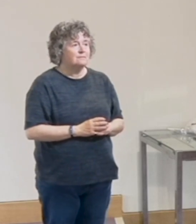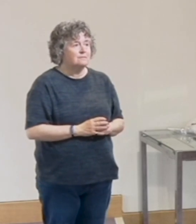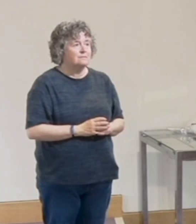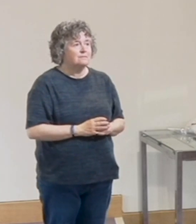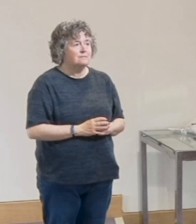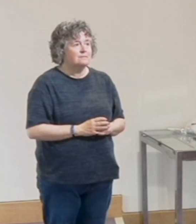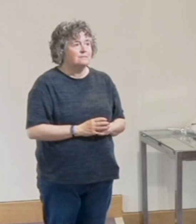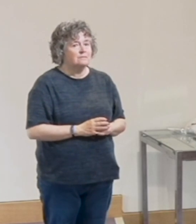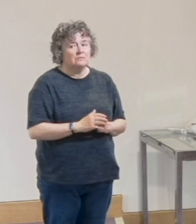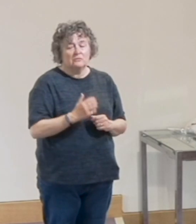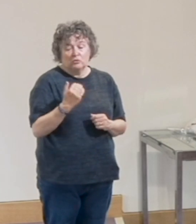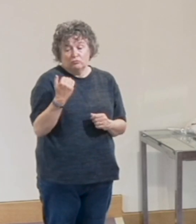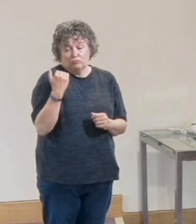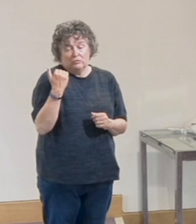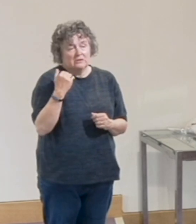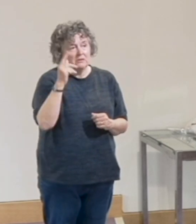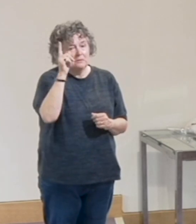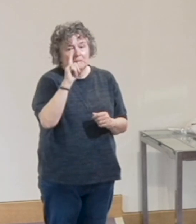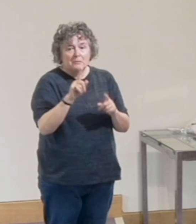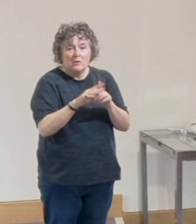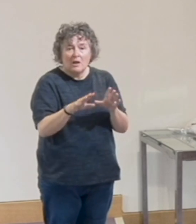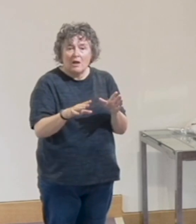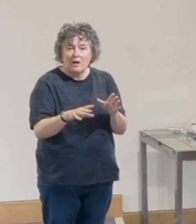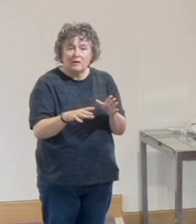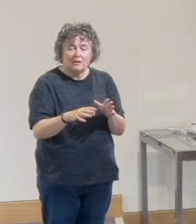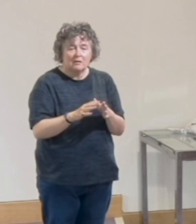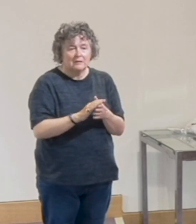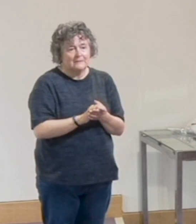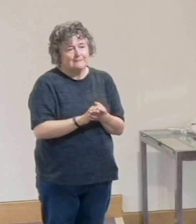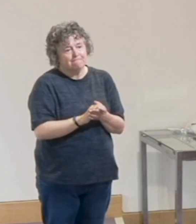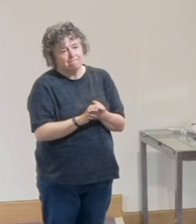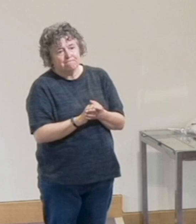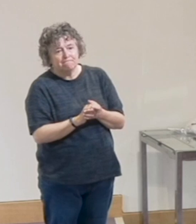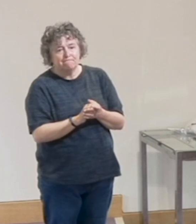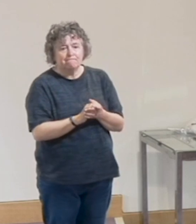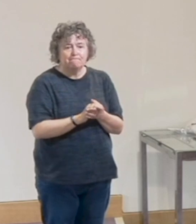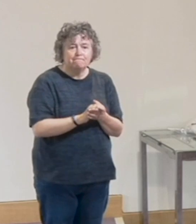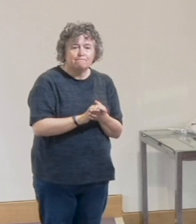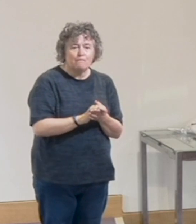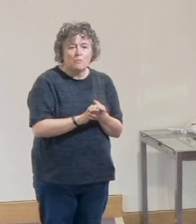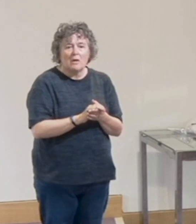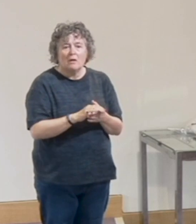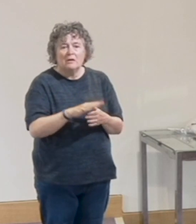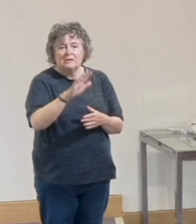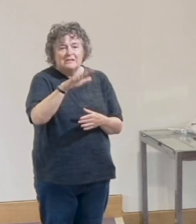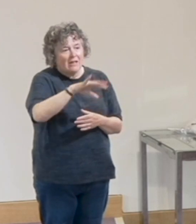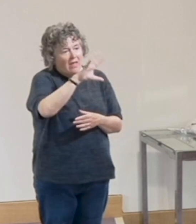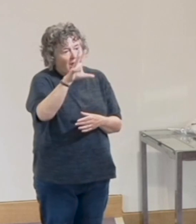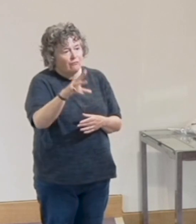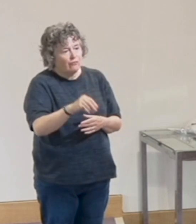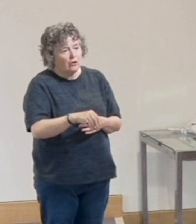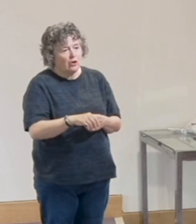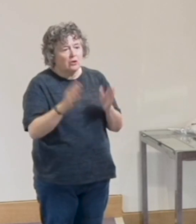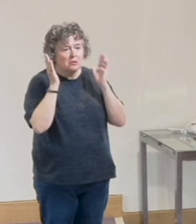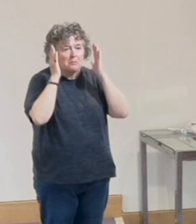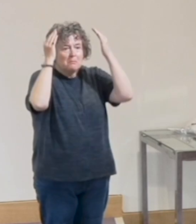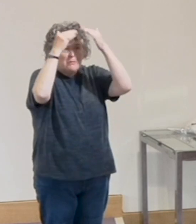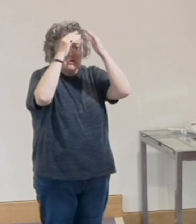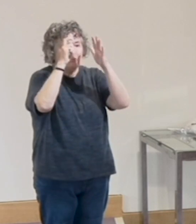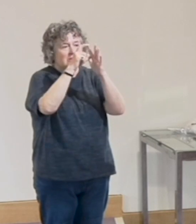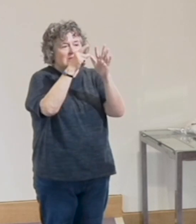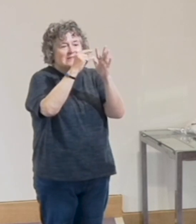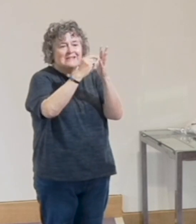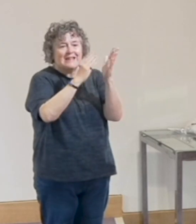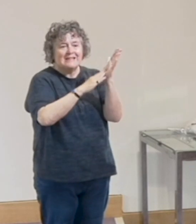And in the recent past, people like the Dalai Lama, Desmond Tutu, Jimmy Carter, the Christian ex